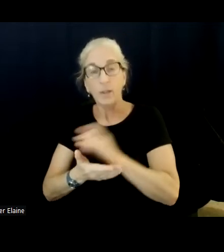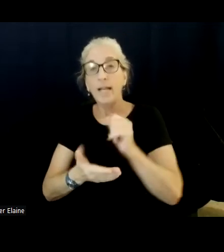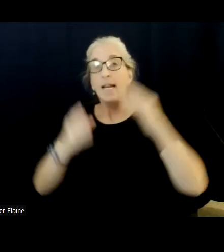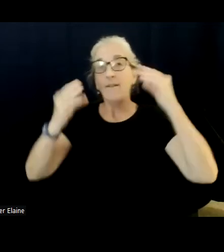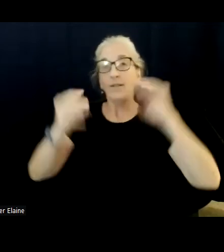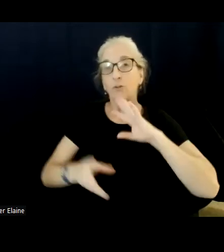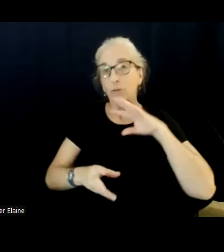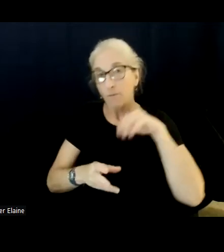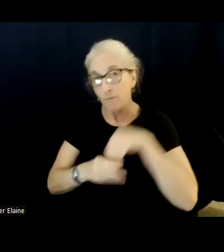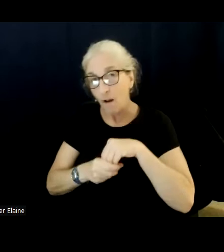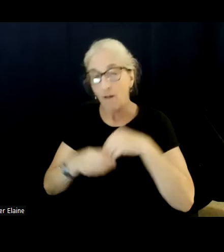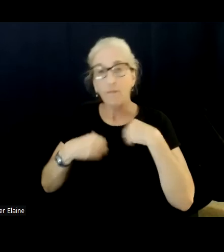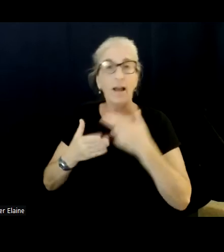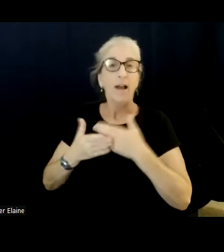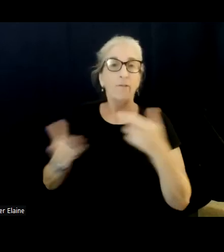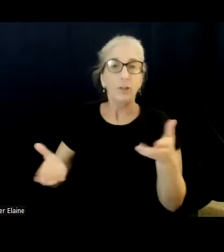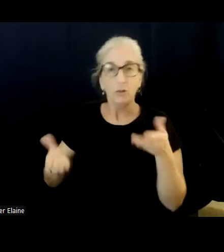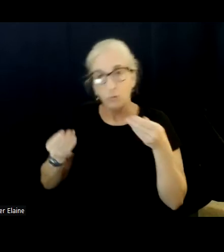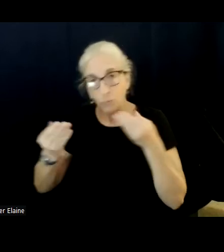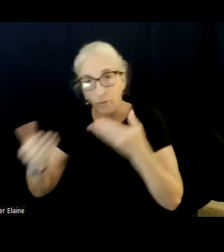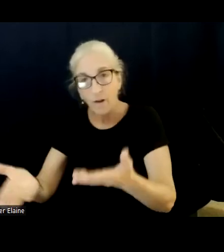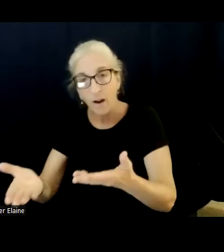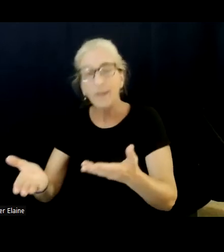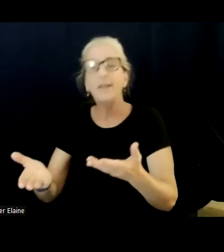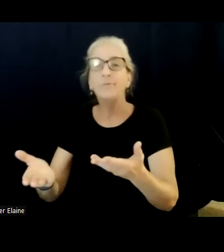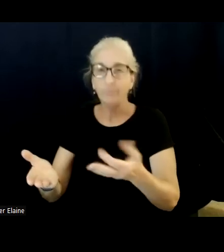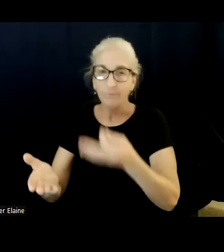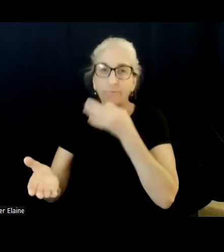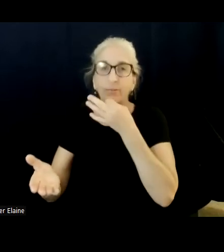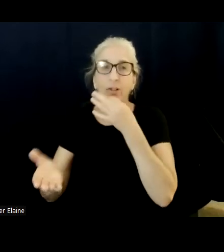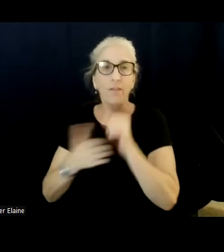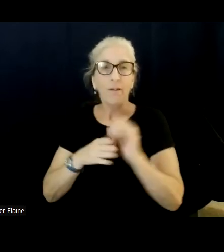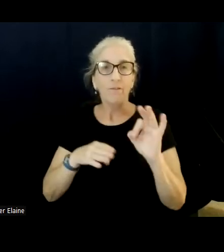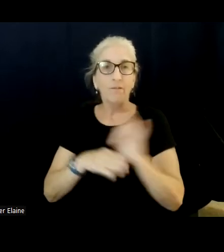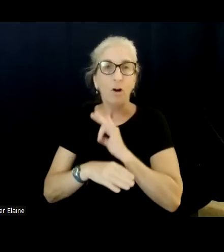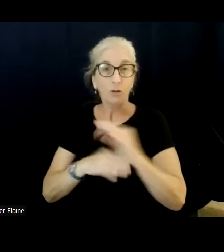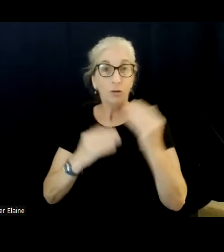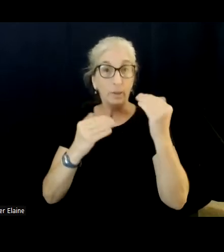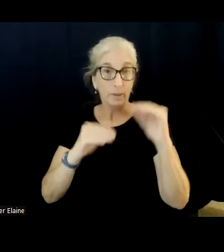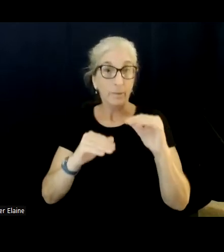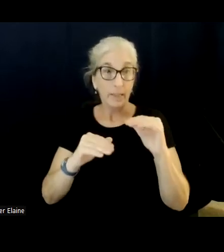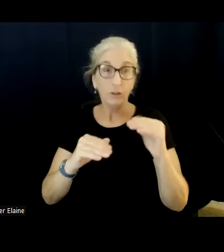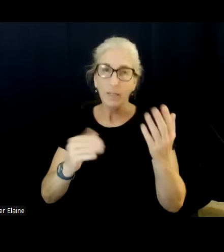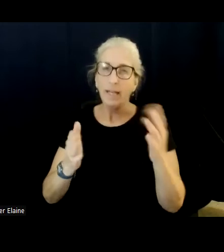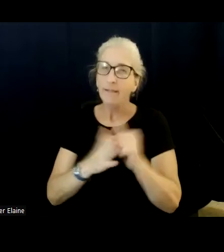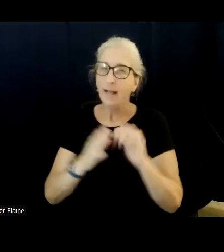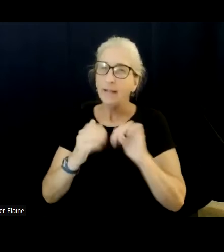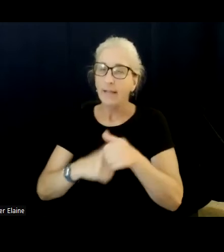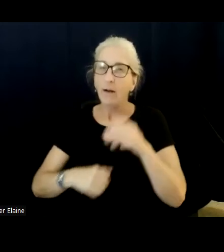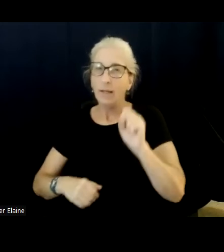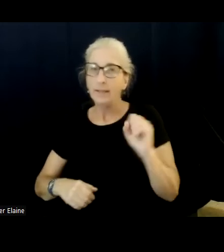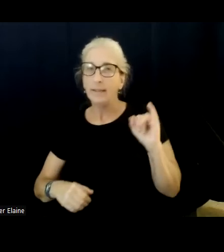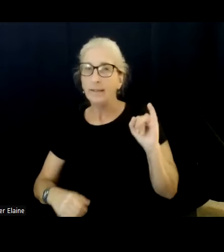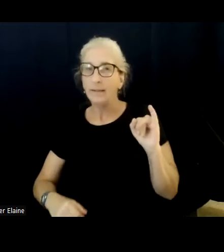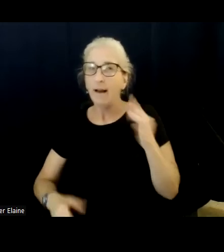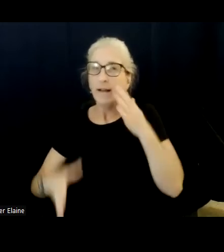resources pretty soon, uh, the functional limitations, which is how supplemental security income, uh, generally rates, whether one qualifies